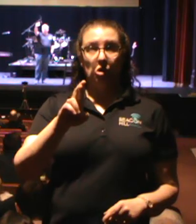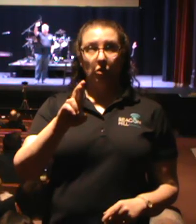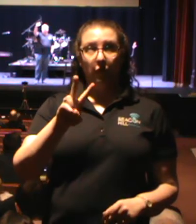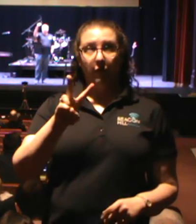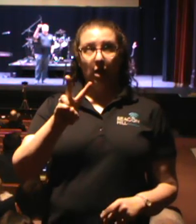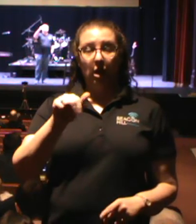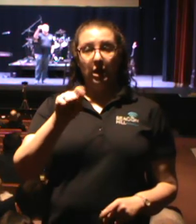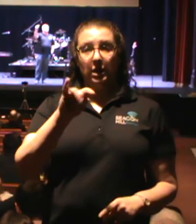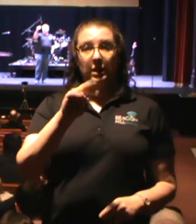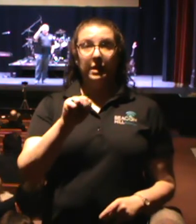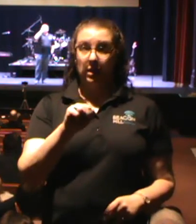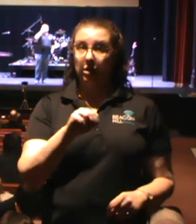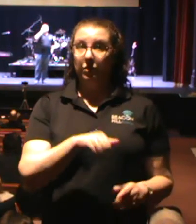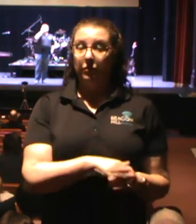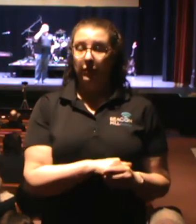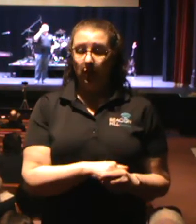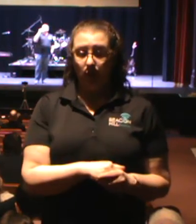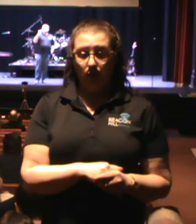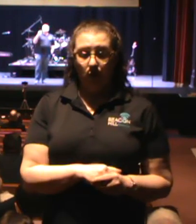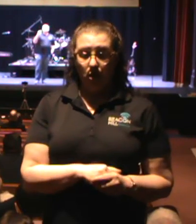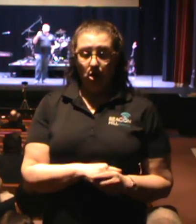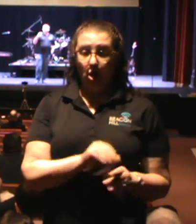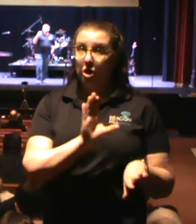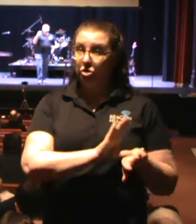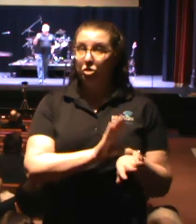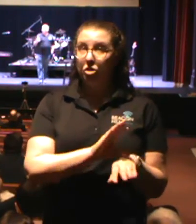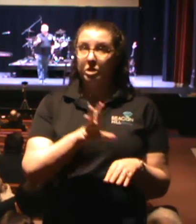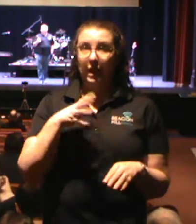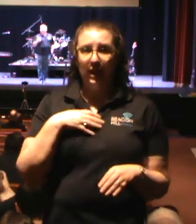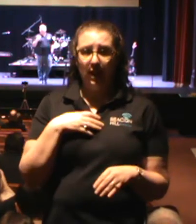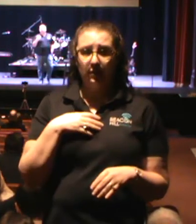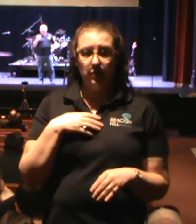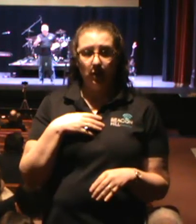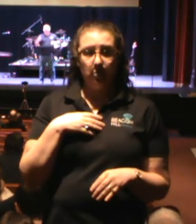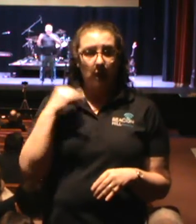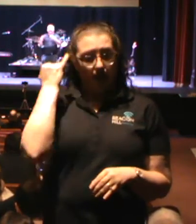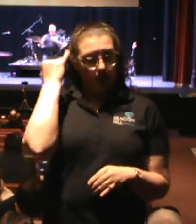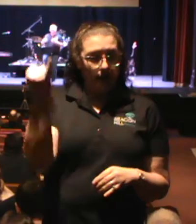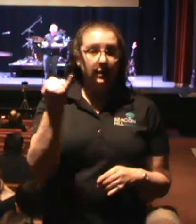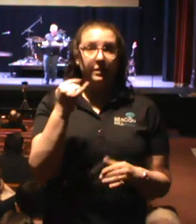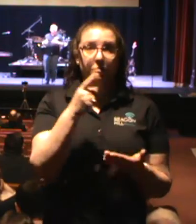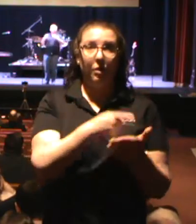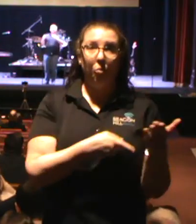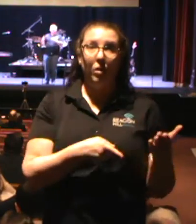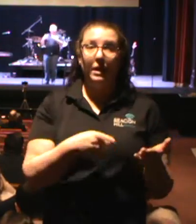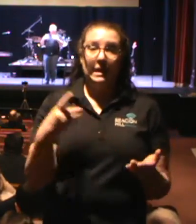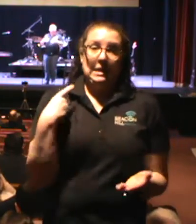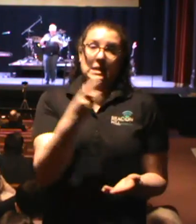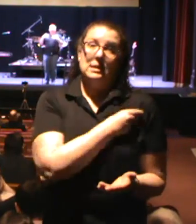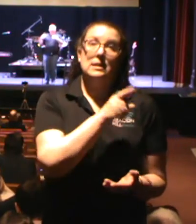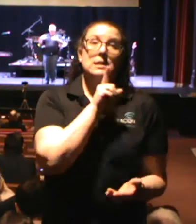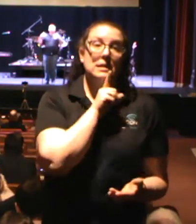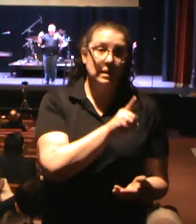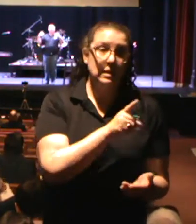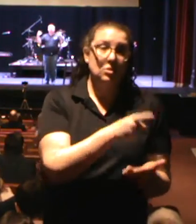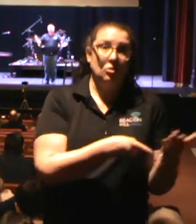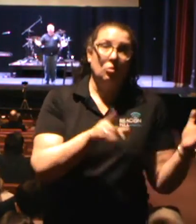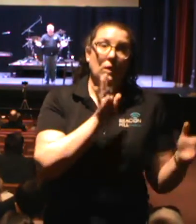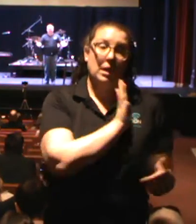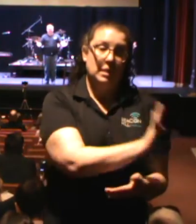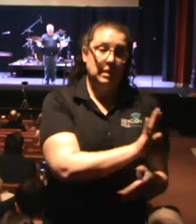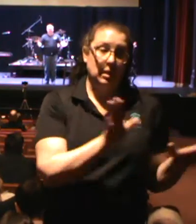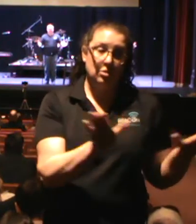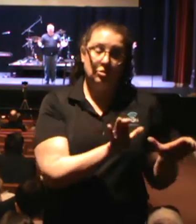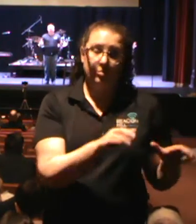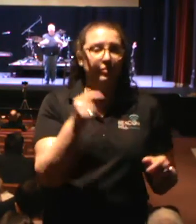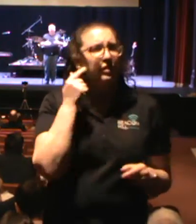do. So think back to what you have remembered about what a deacon is based on how you have been